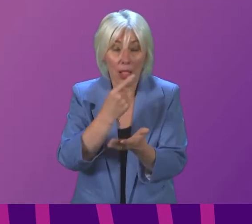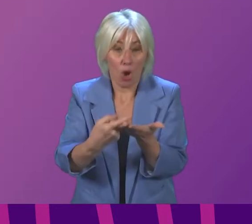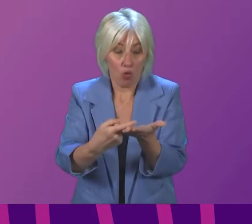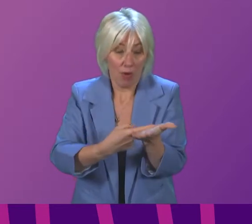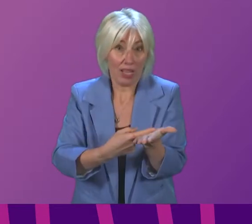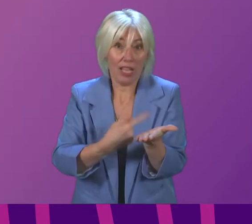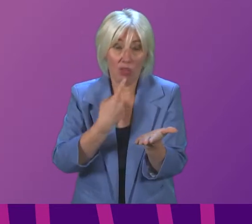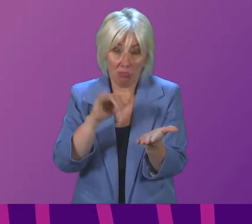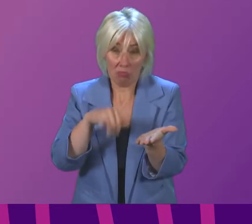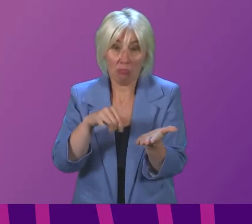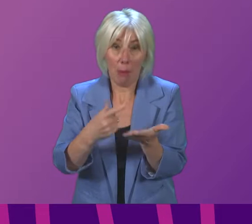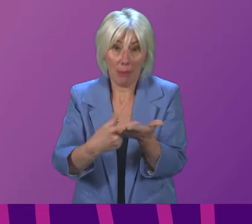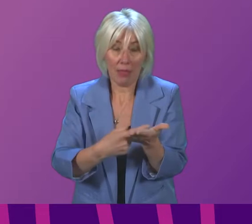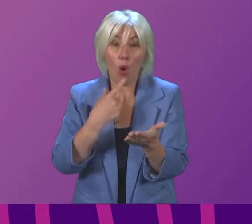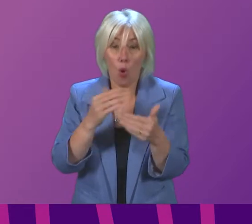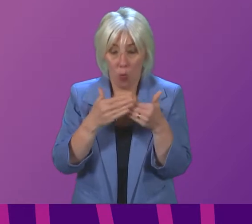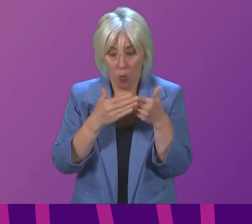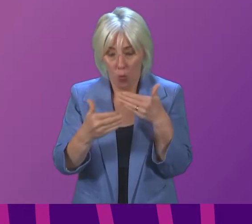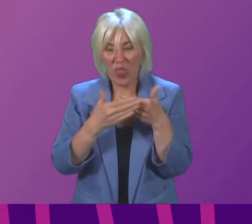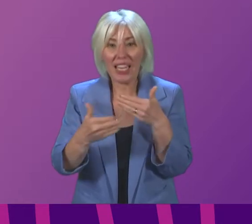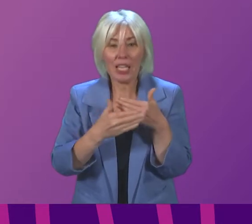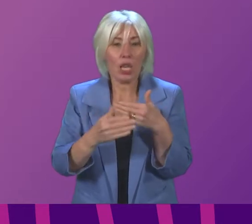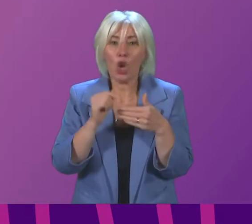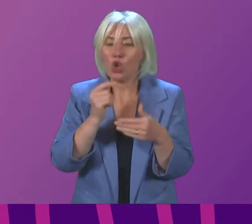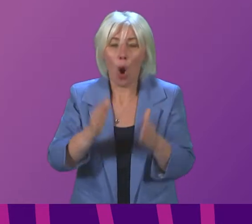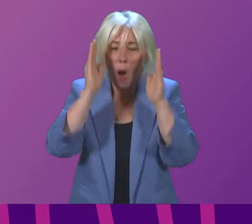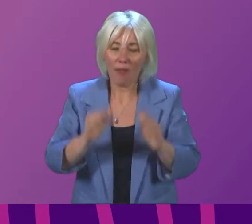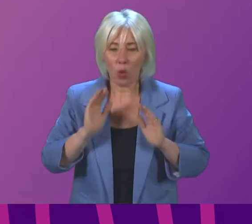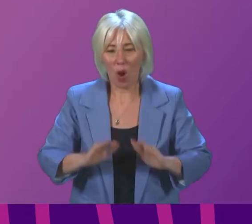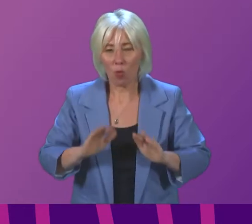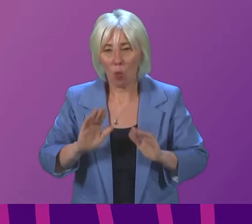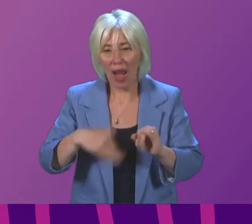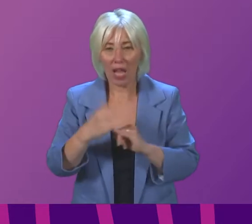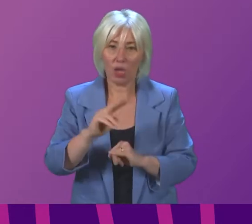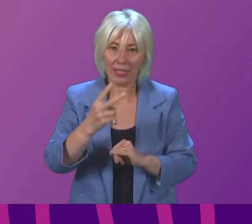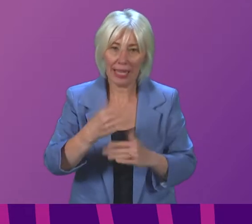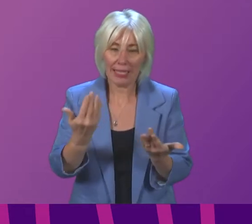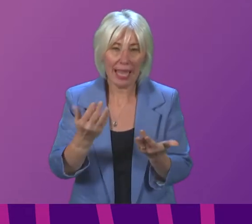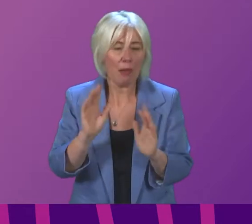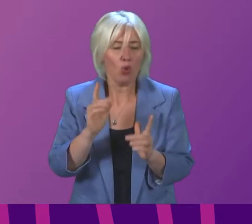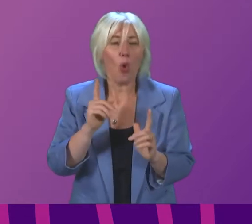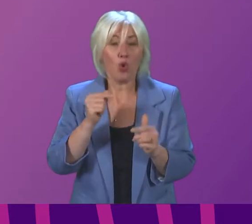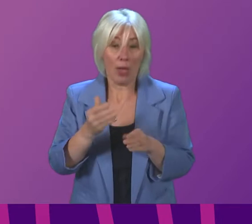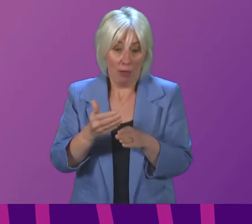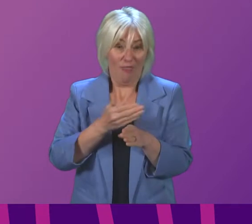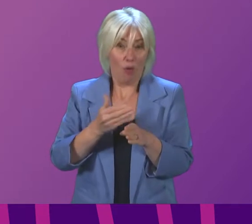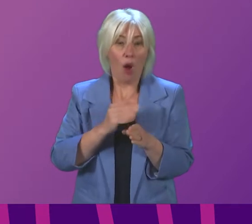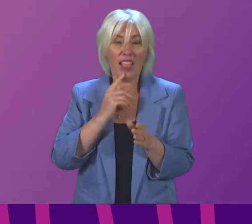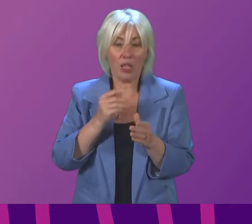regulations have always allowed this within two days of arrival so they don't have to wait until Boxing Day if they are arriving in the time scale that